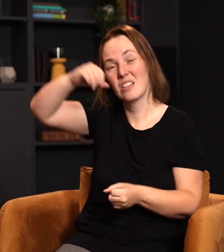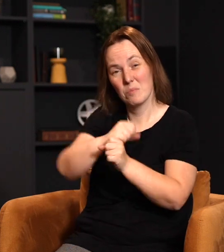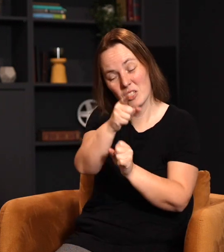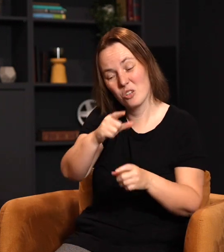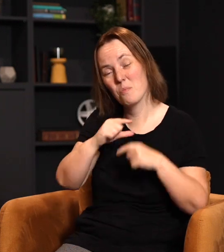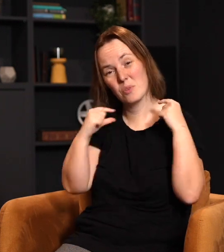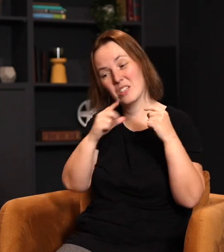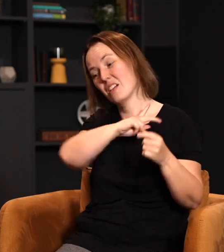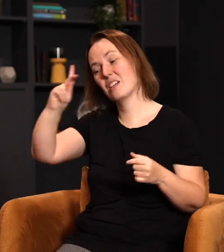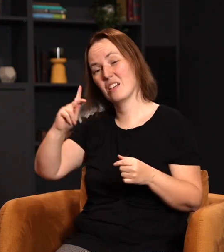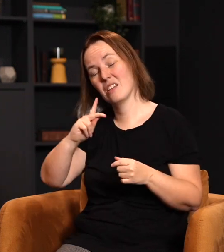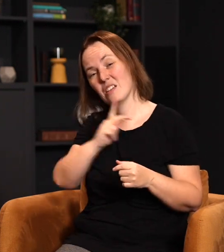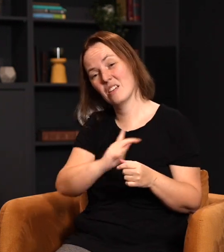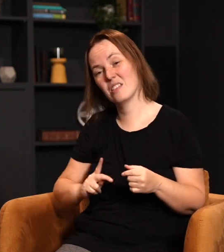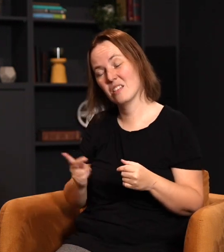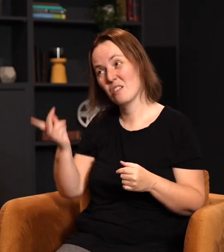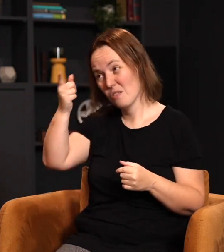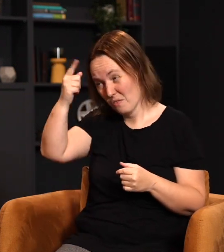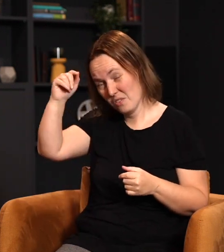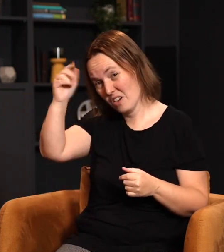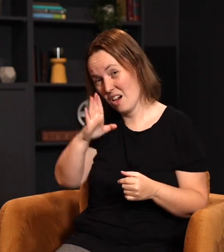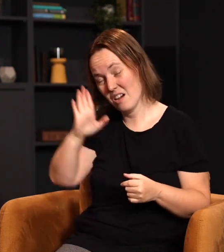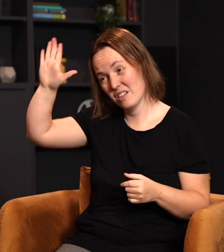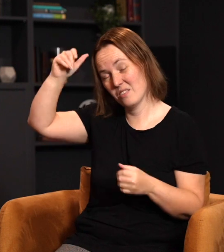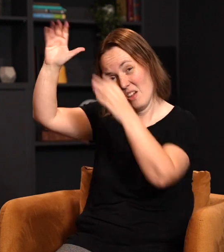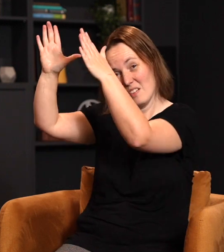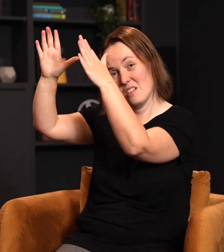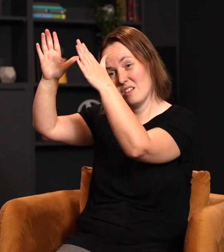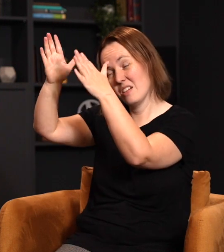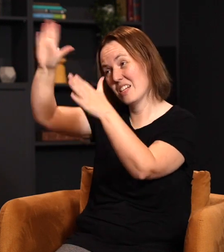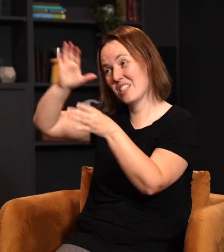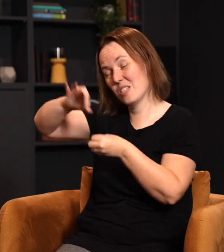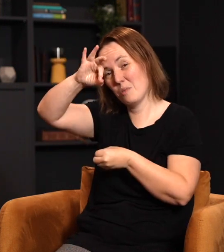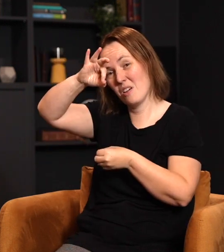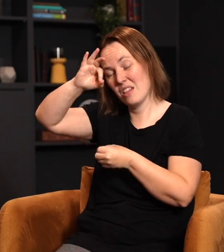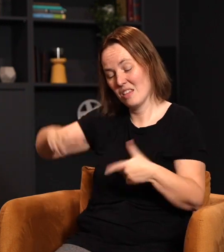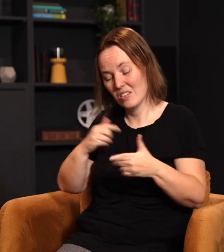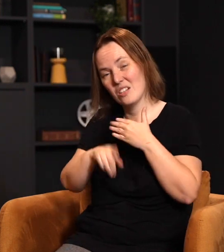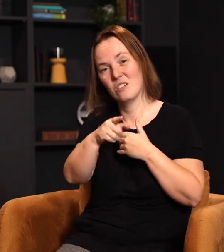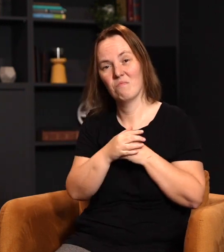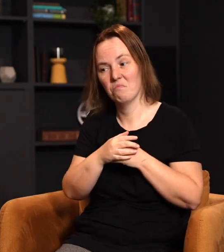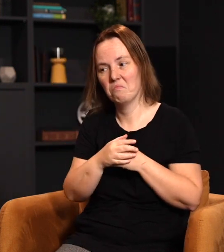made you priests and kings unto God my Father. My Spirit lives in you. Don't wait for me to open a door.